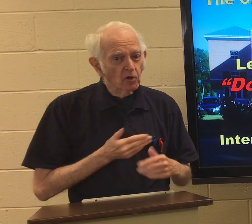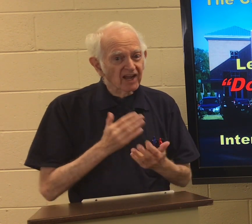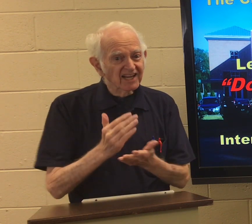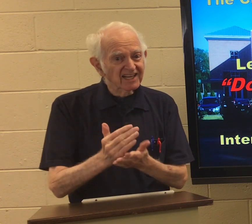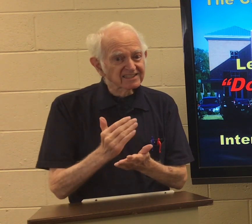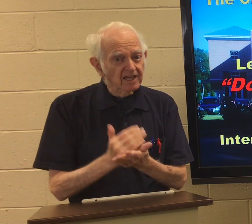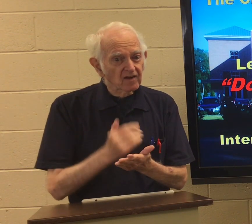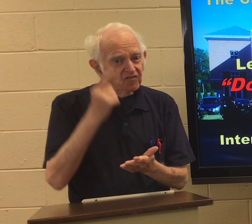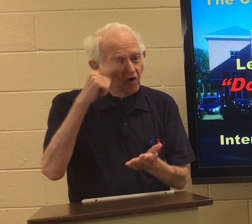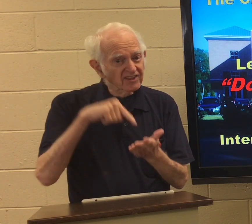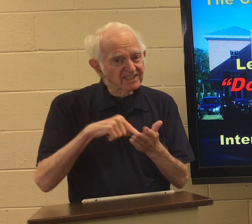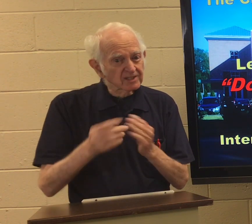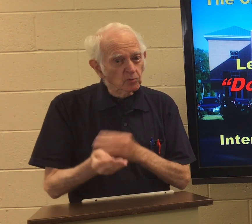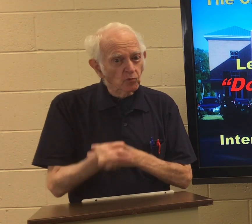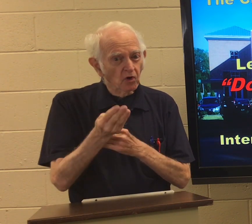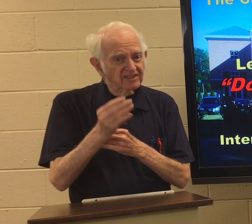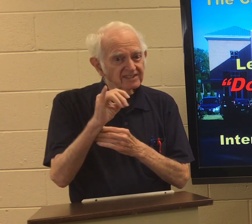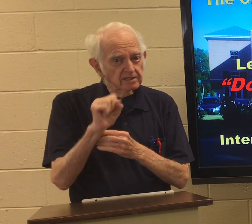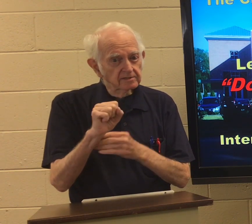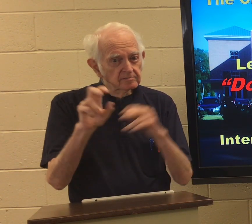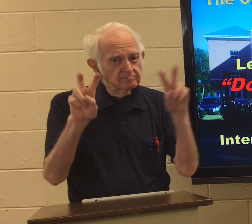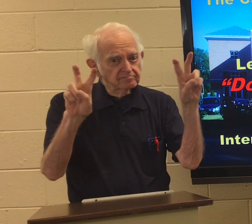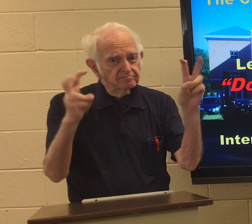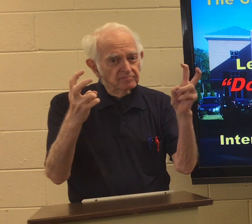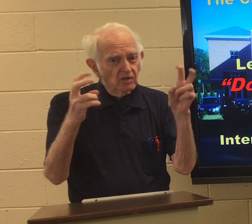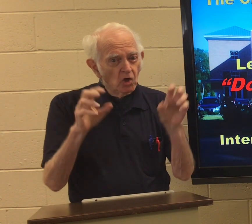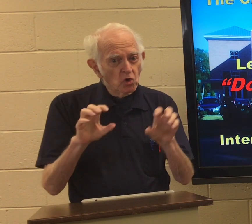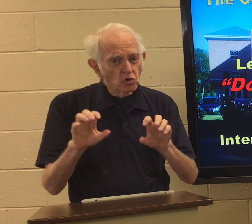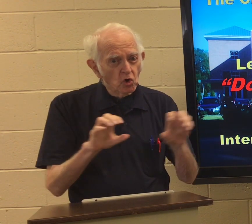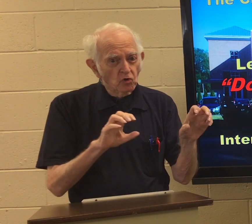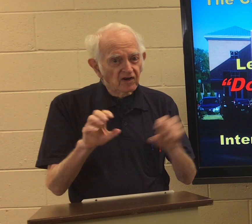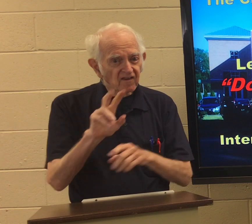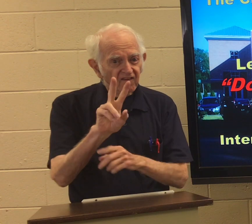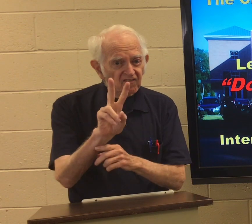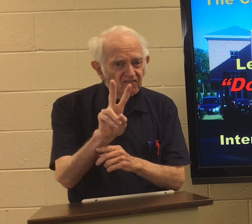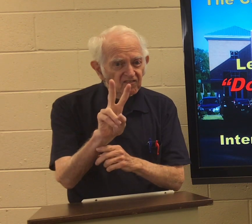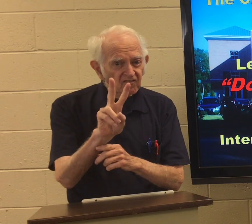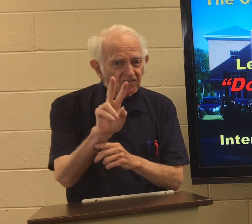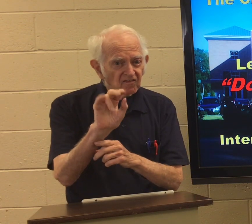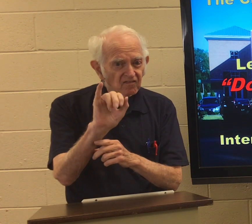Wow, now our lesson for this morning is doing violence